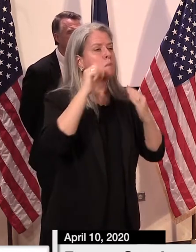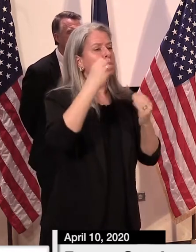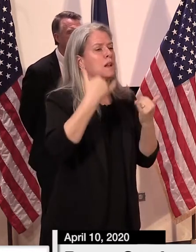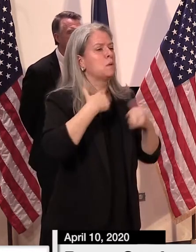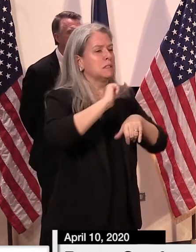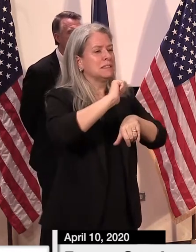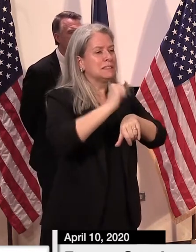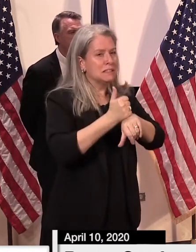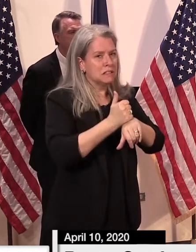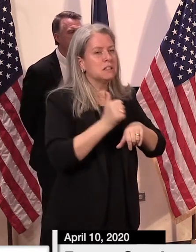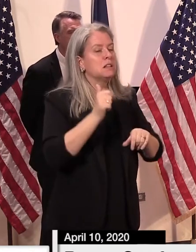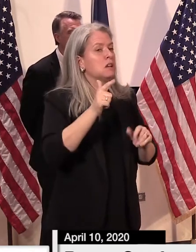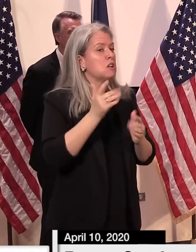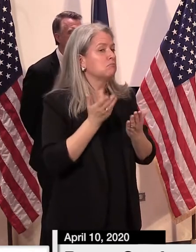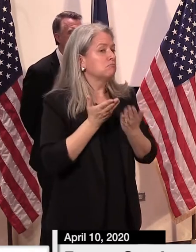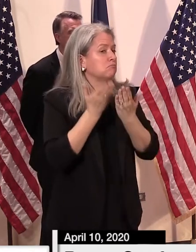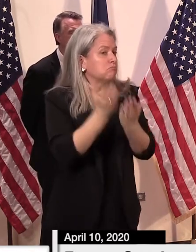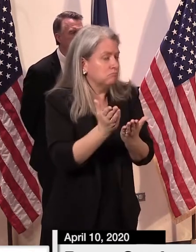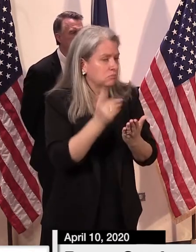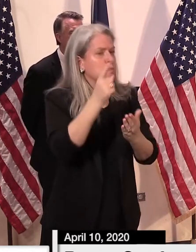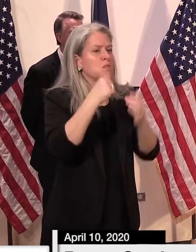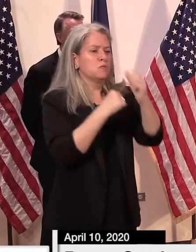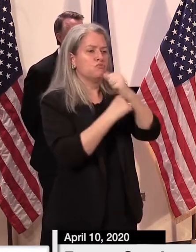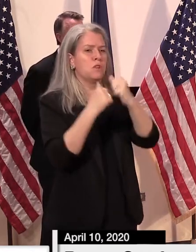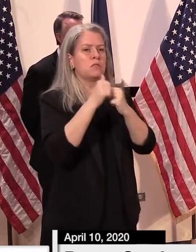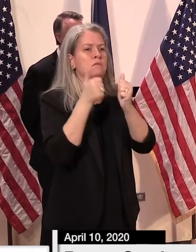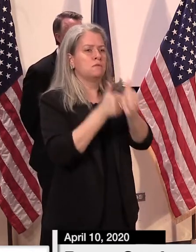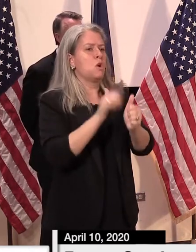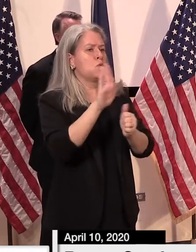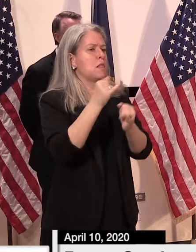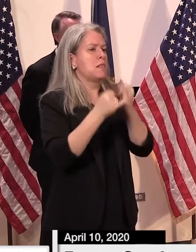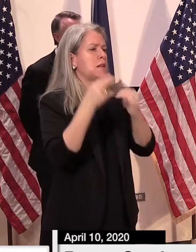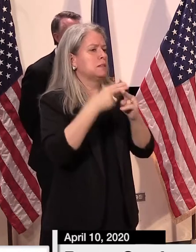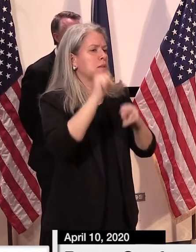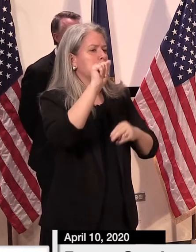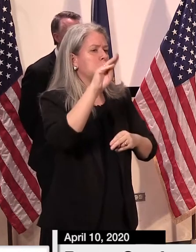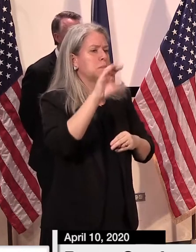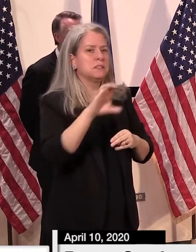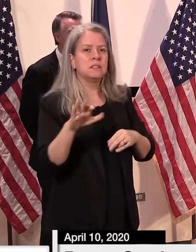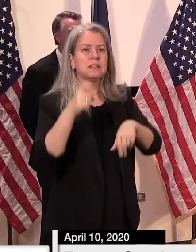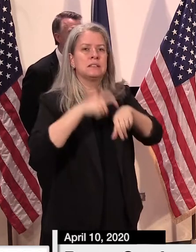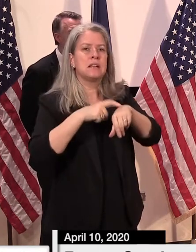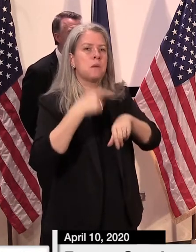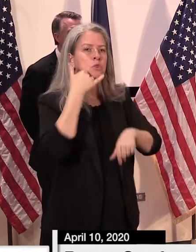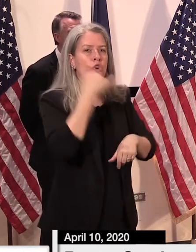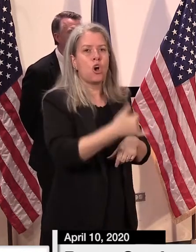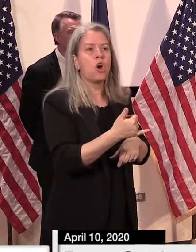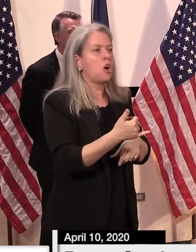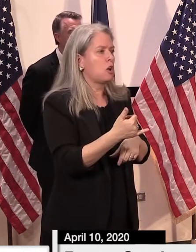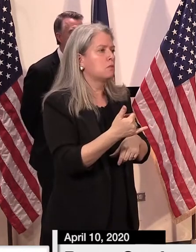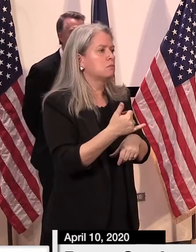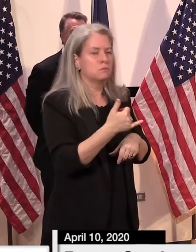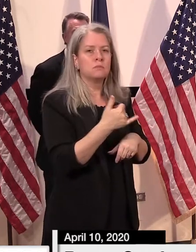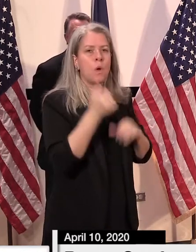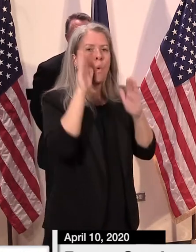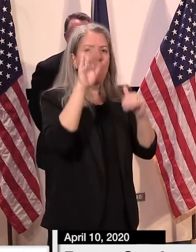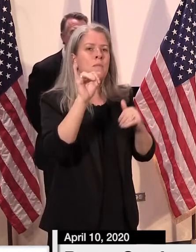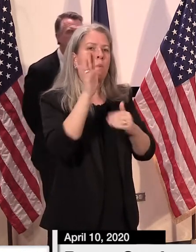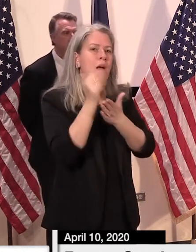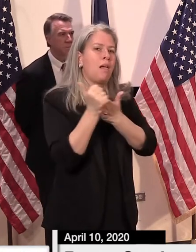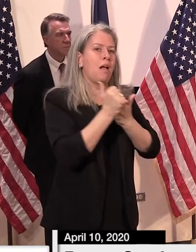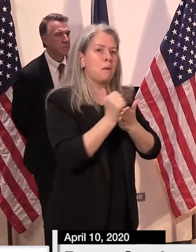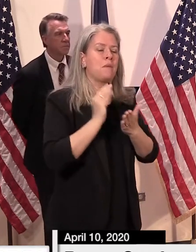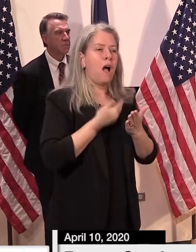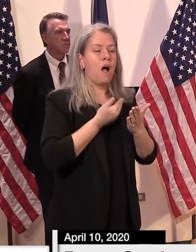voluntarily adhere to this call structure so that it doesn't overload our system and crash our system, and it